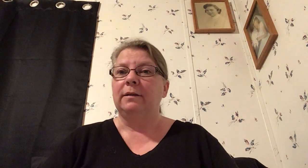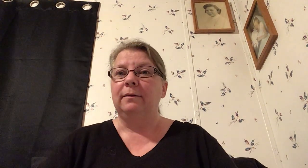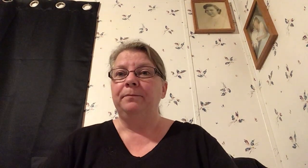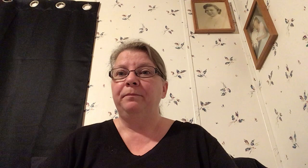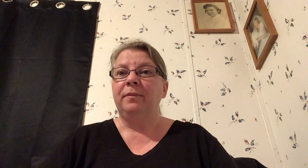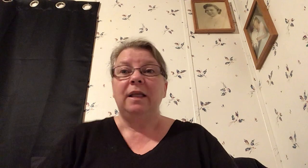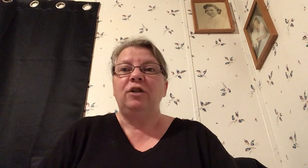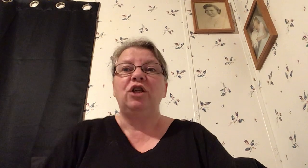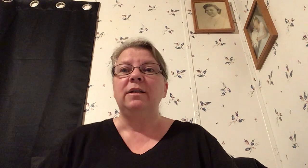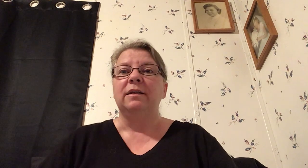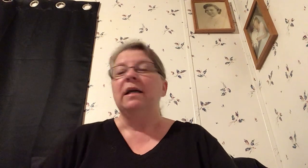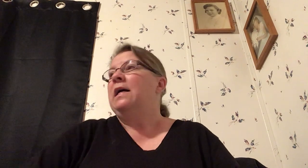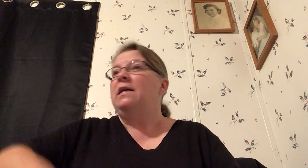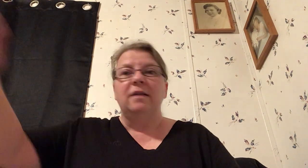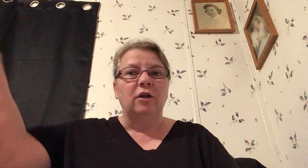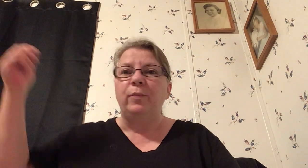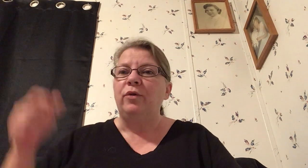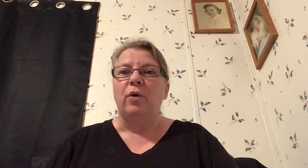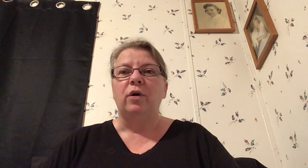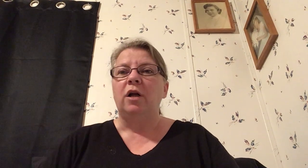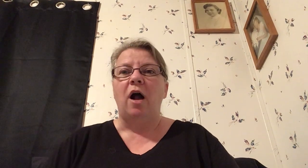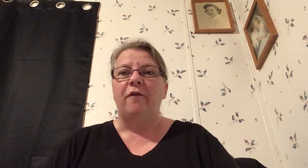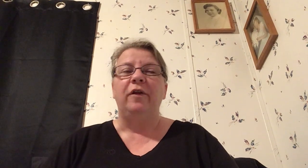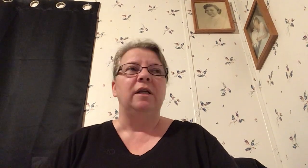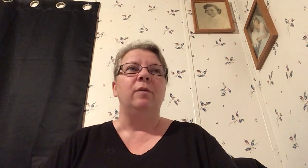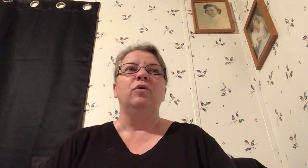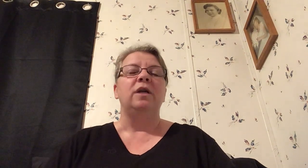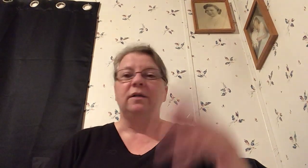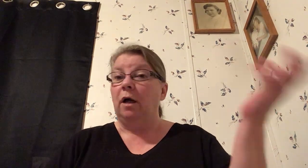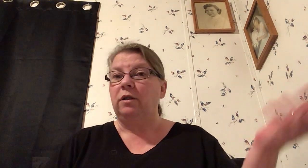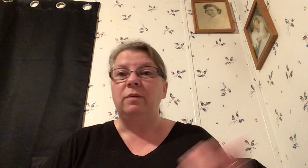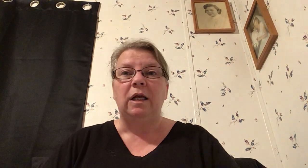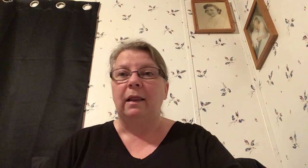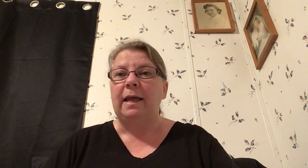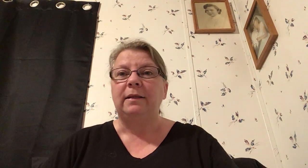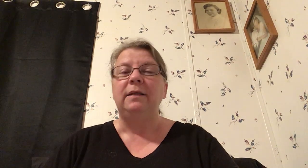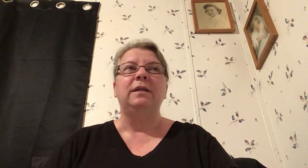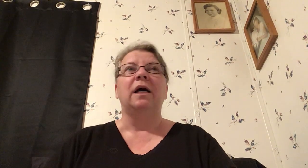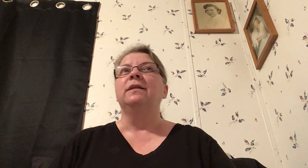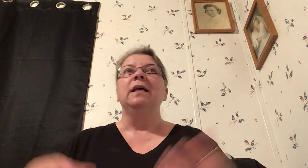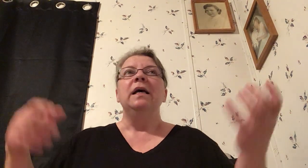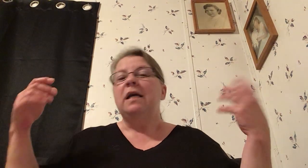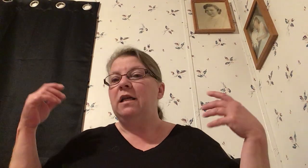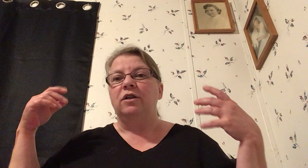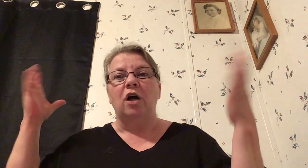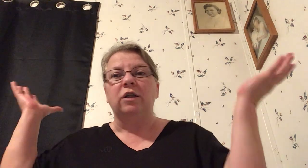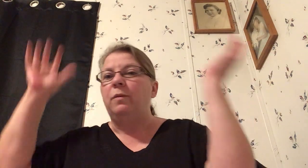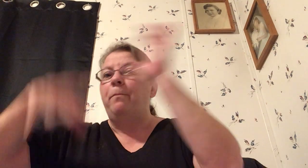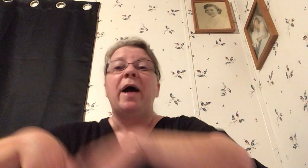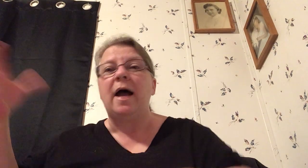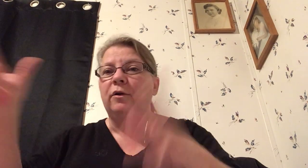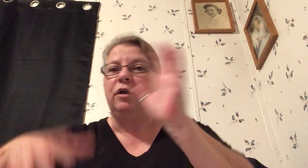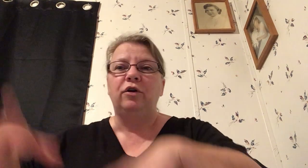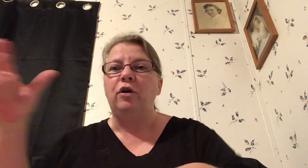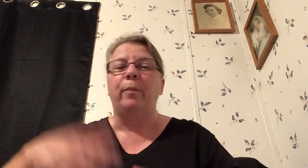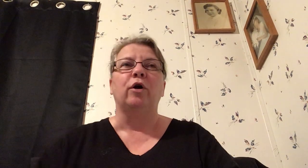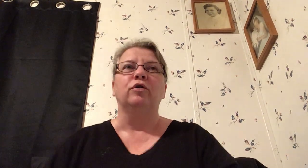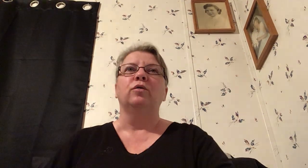that's Jesus he's not to be thrown on the coffee table he's not to be collecting dust he's not to be piled under your purse or